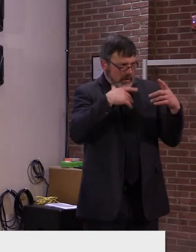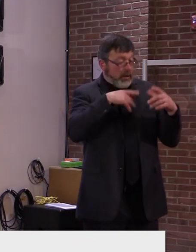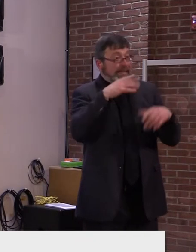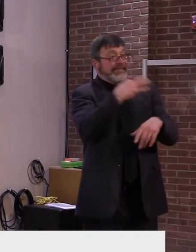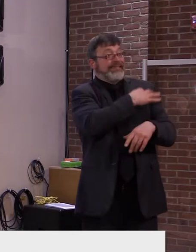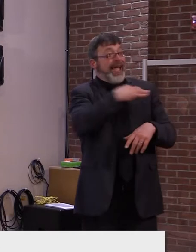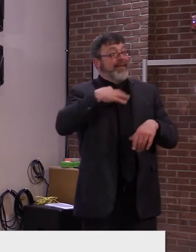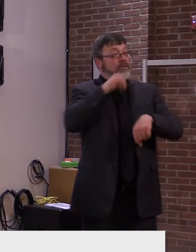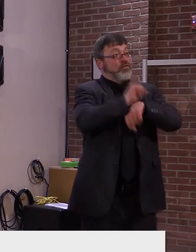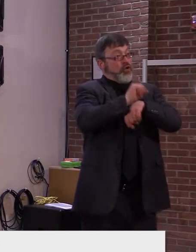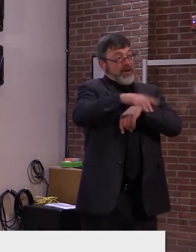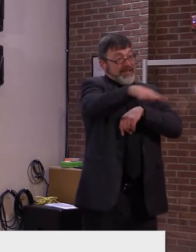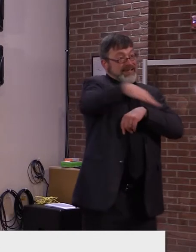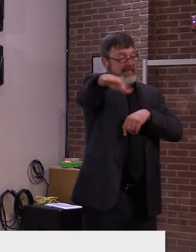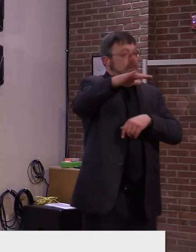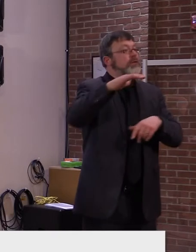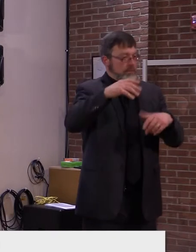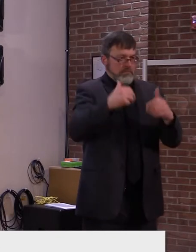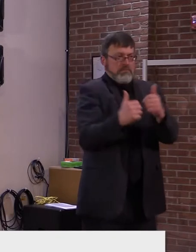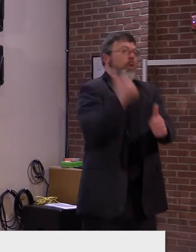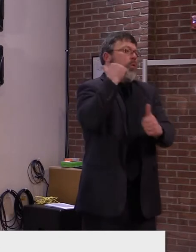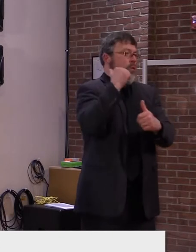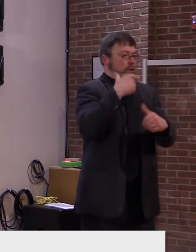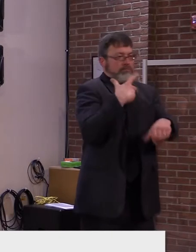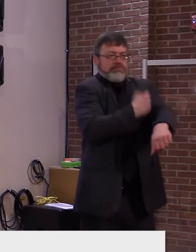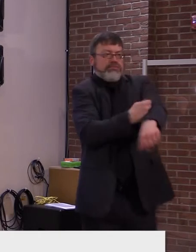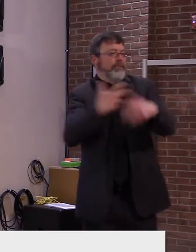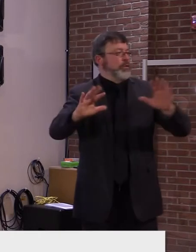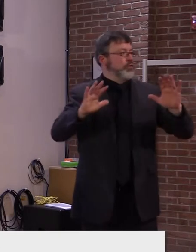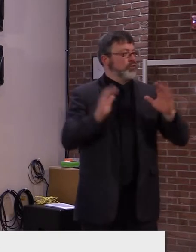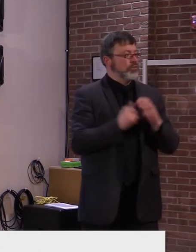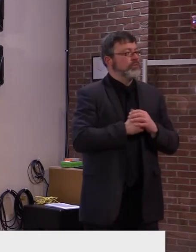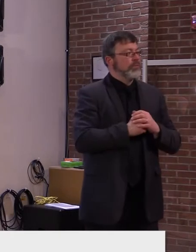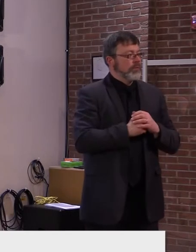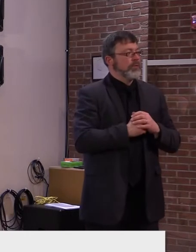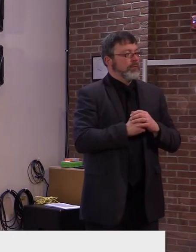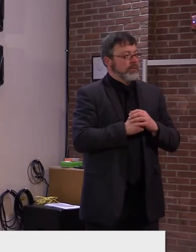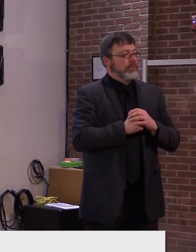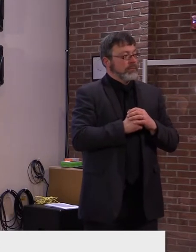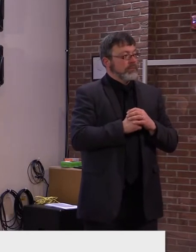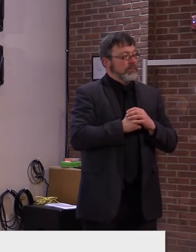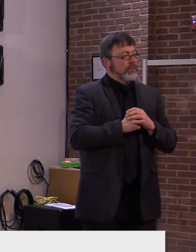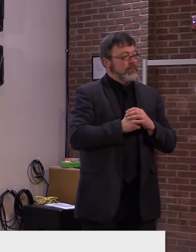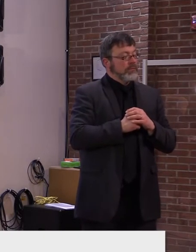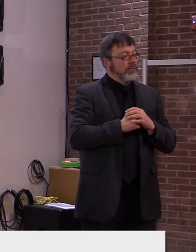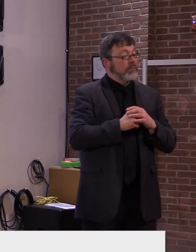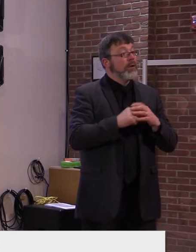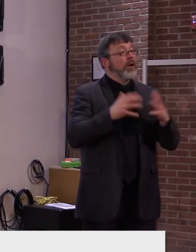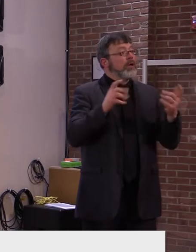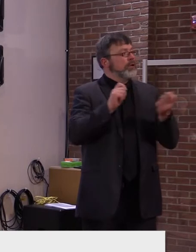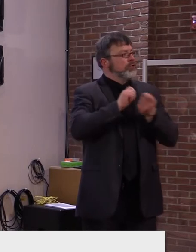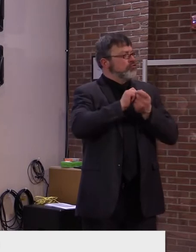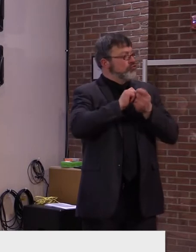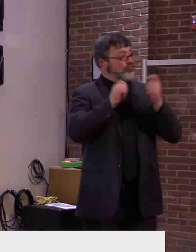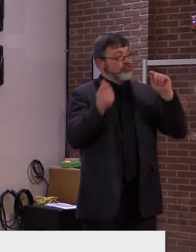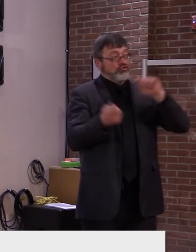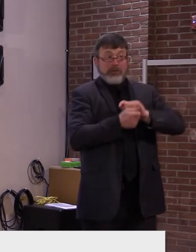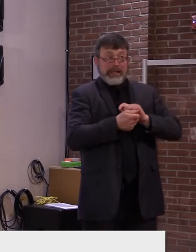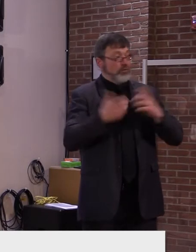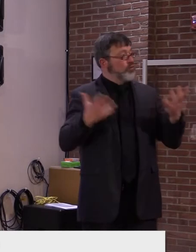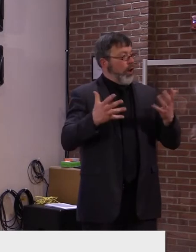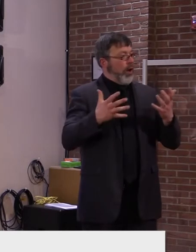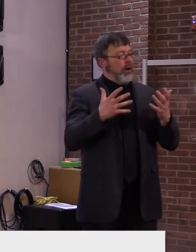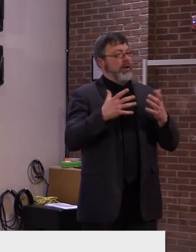living in long-term care facilities in areas where there have been no COVID-19 outbreaks will be encouraged to follow